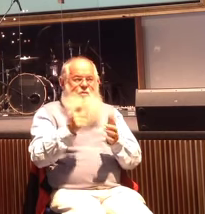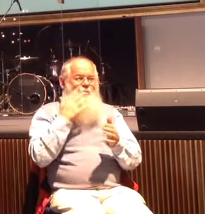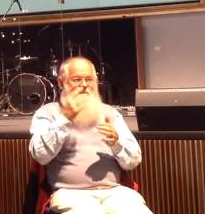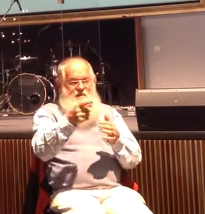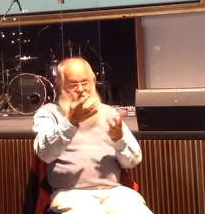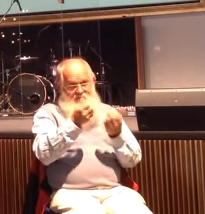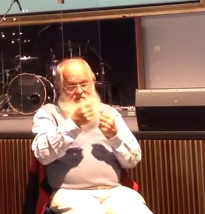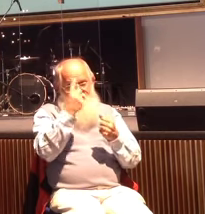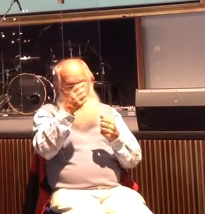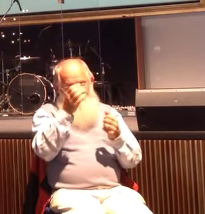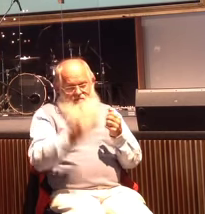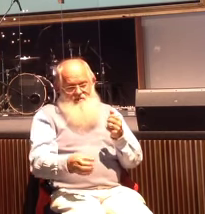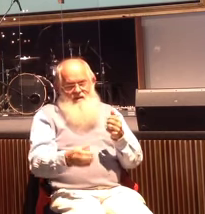everybody should know somebody